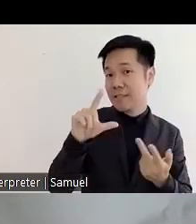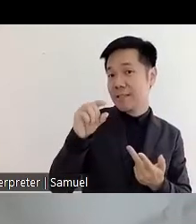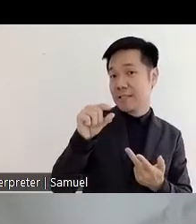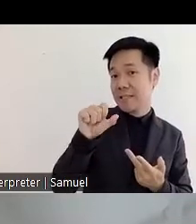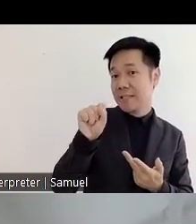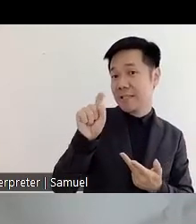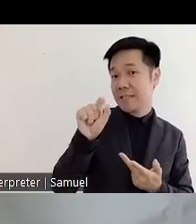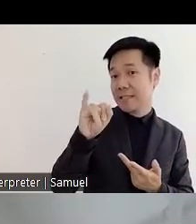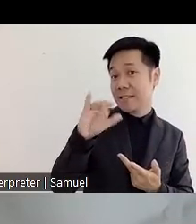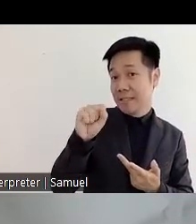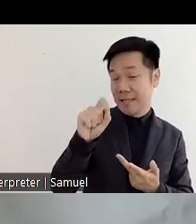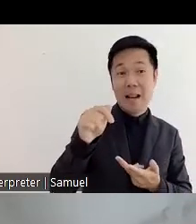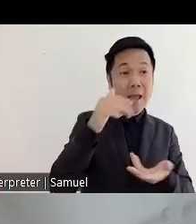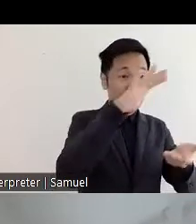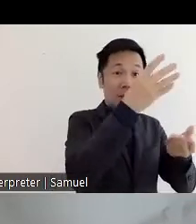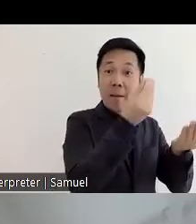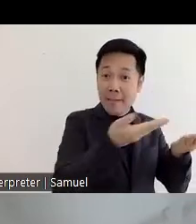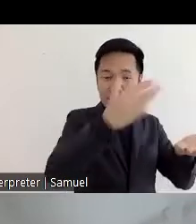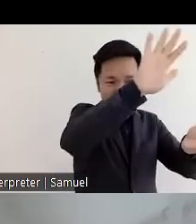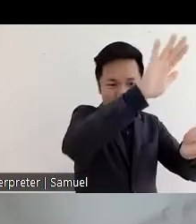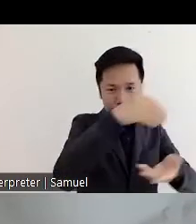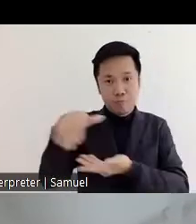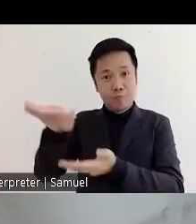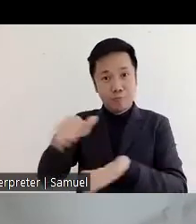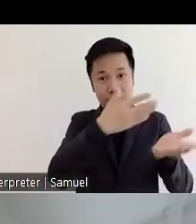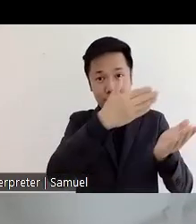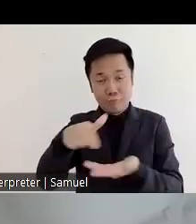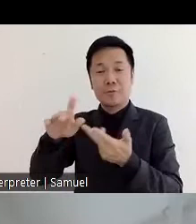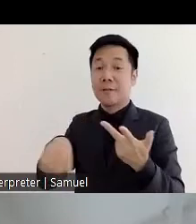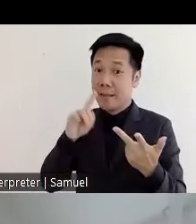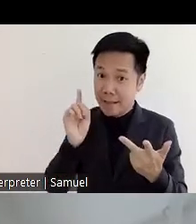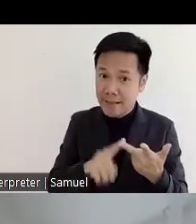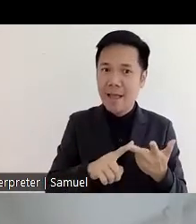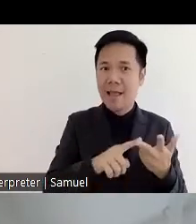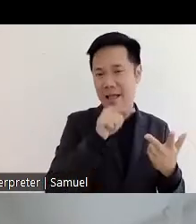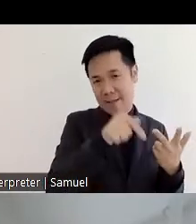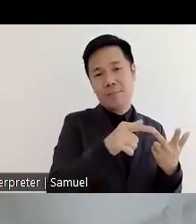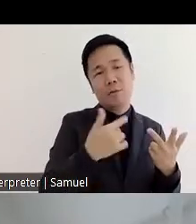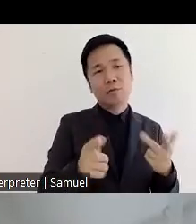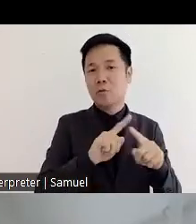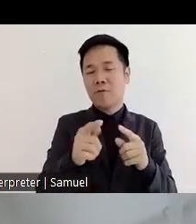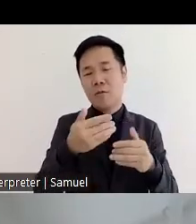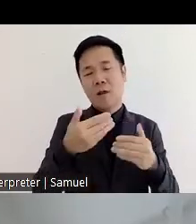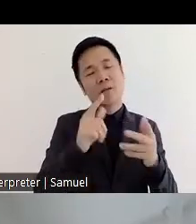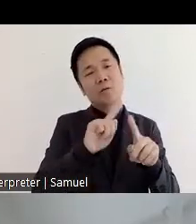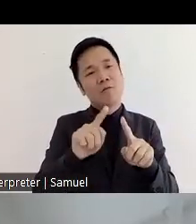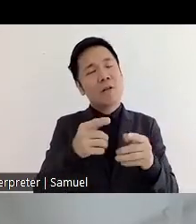and got the youth jobs in these sectors besides micro enterprises which we do in a smaller way.